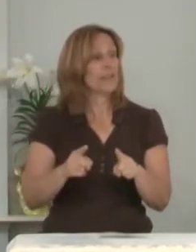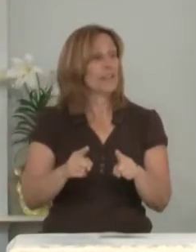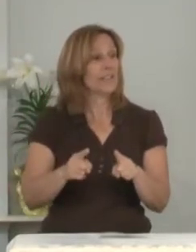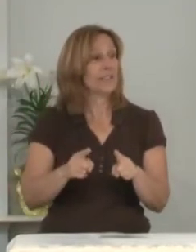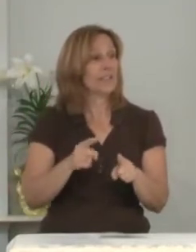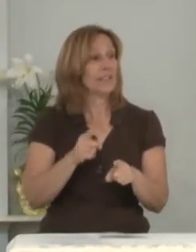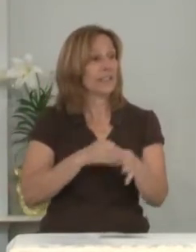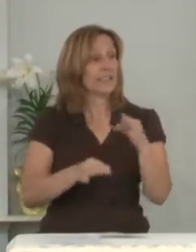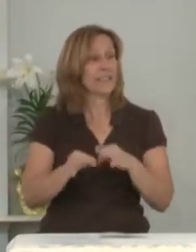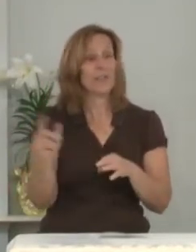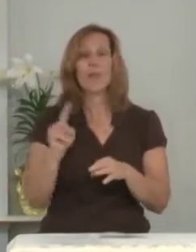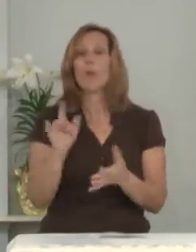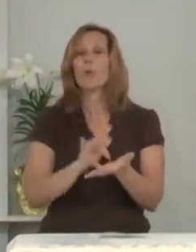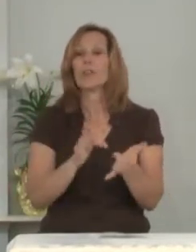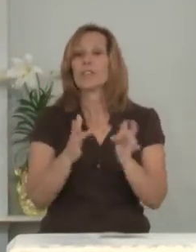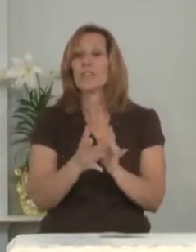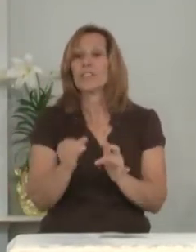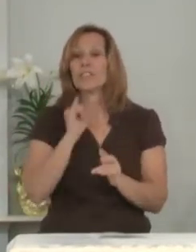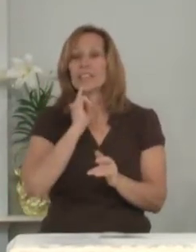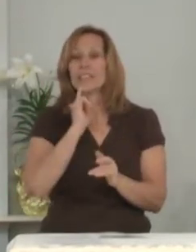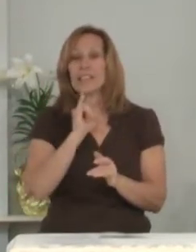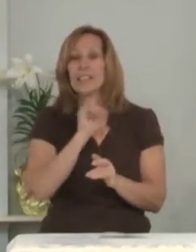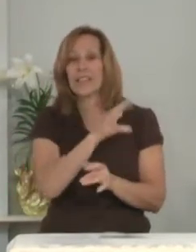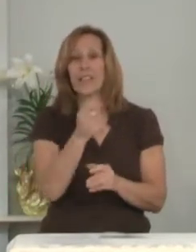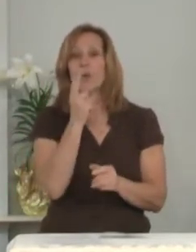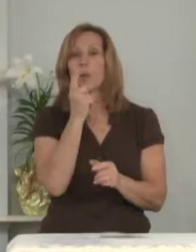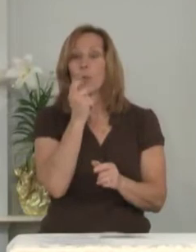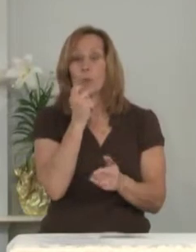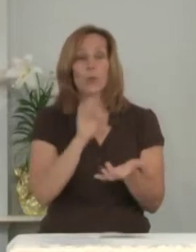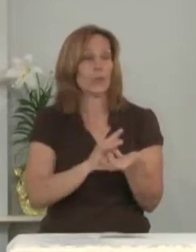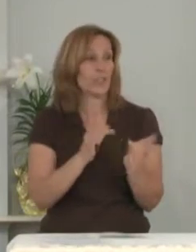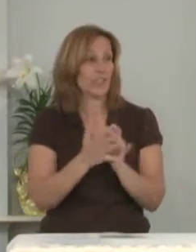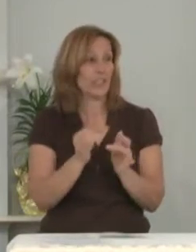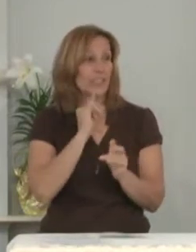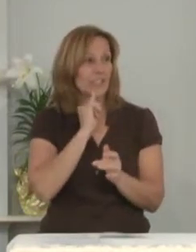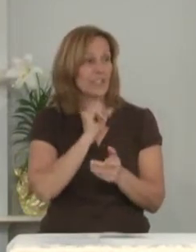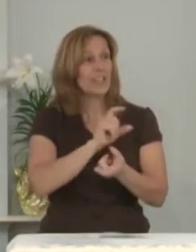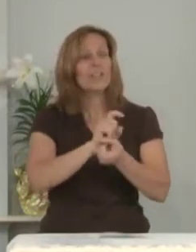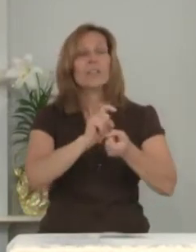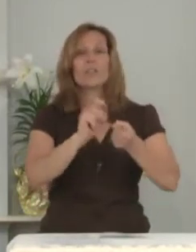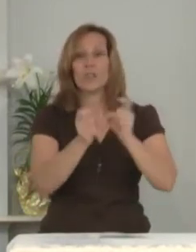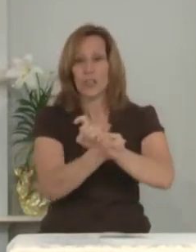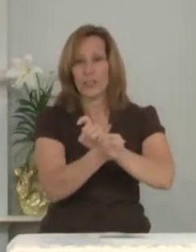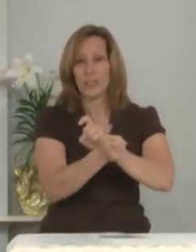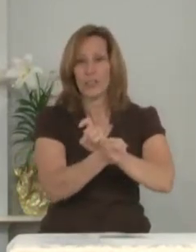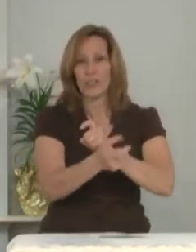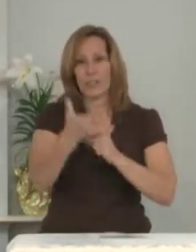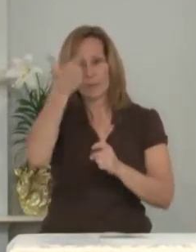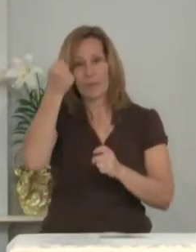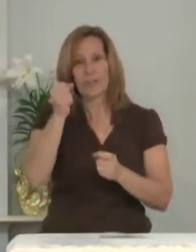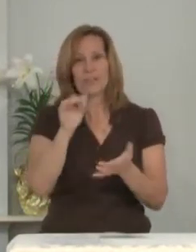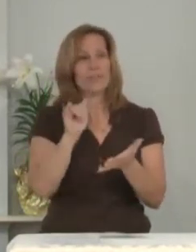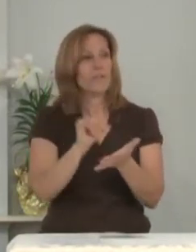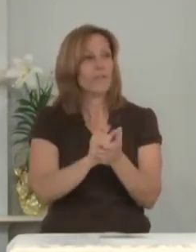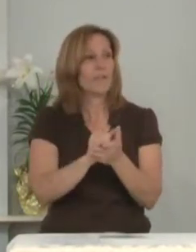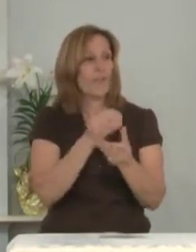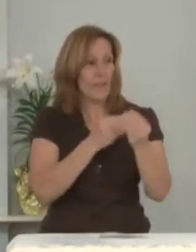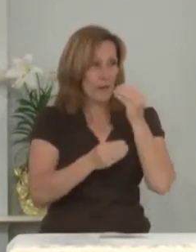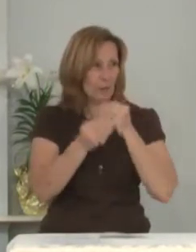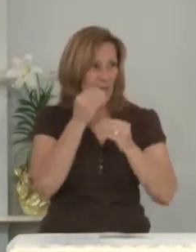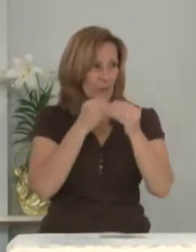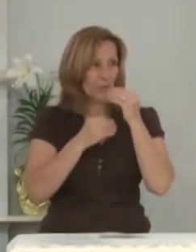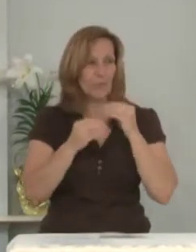where Jesus is and who he is changes because of that meal.